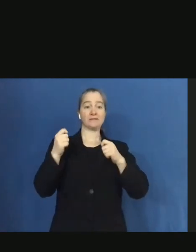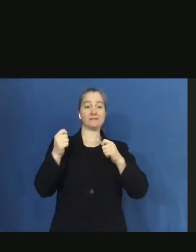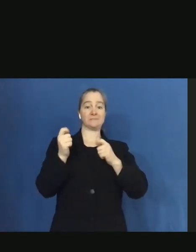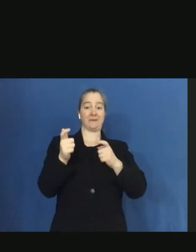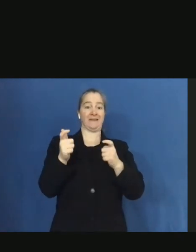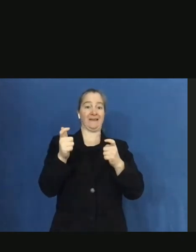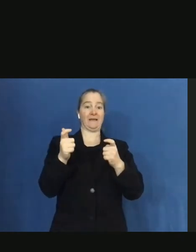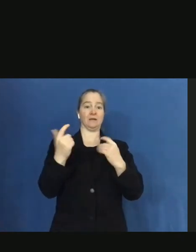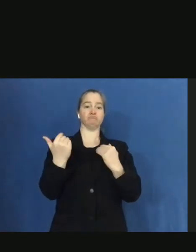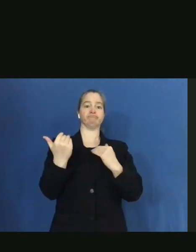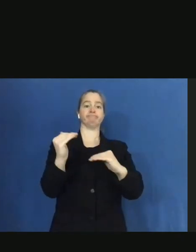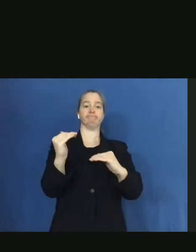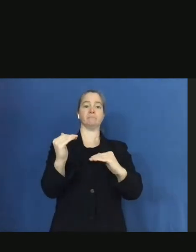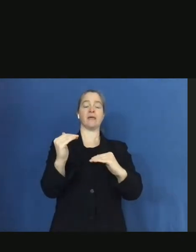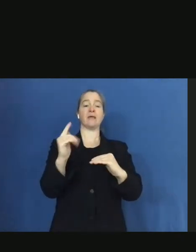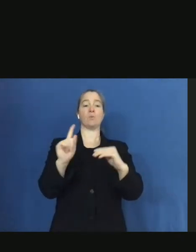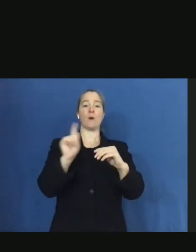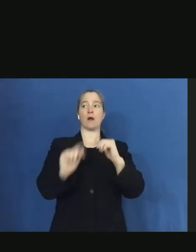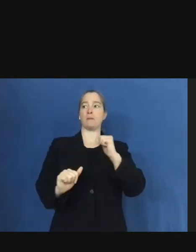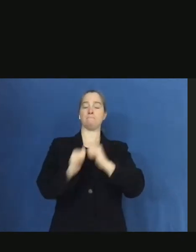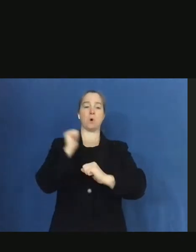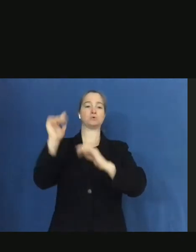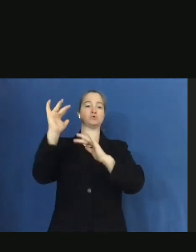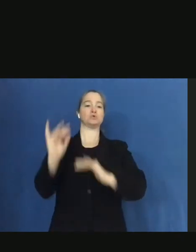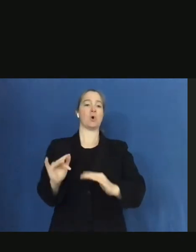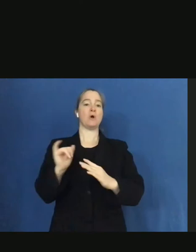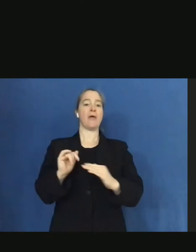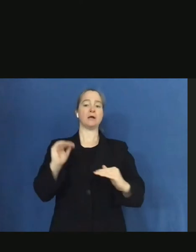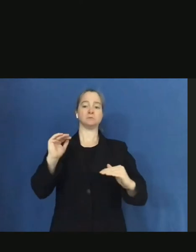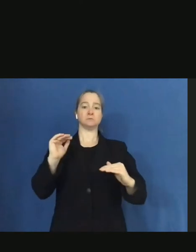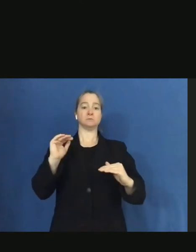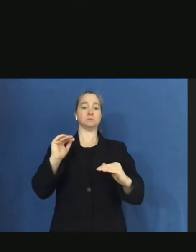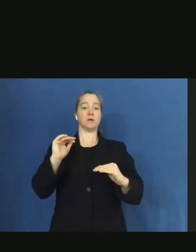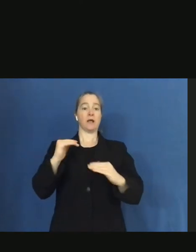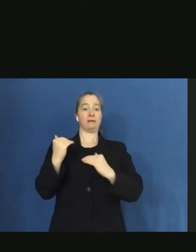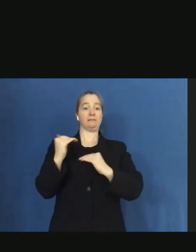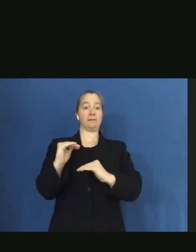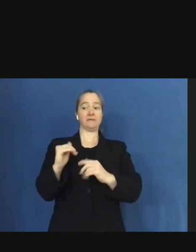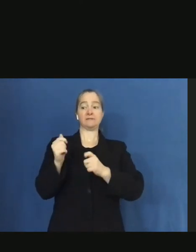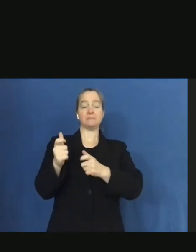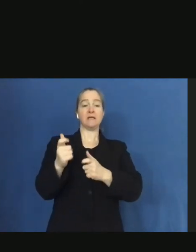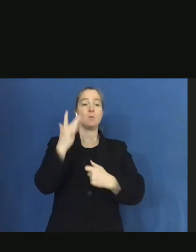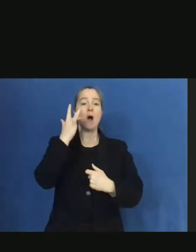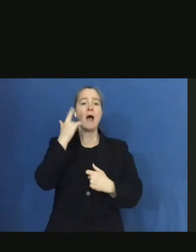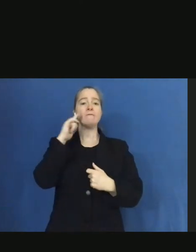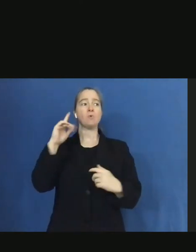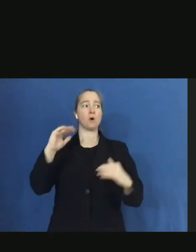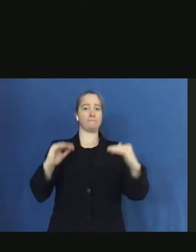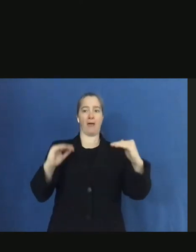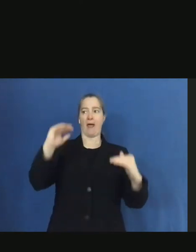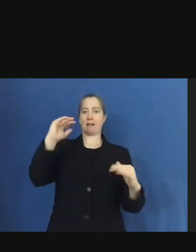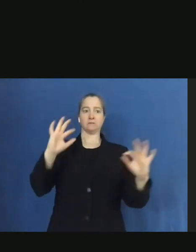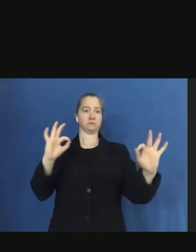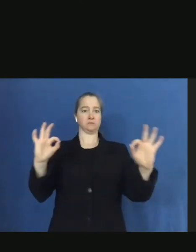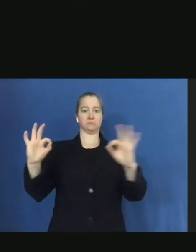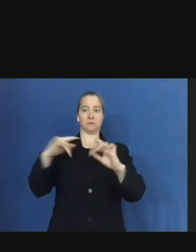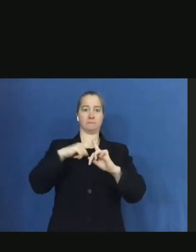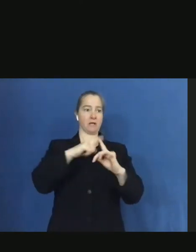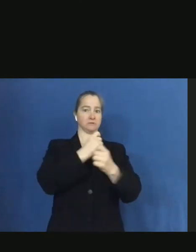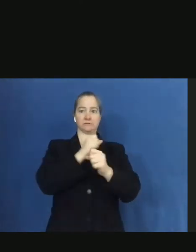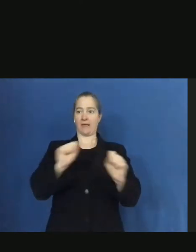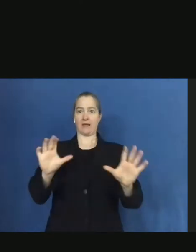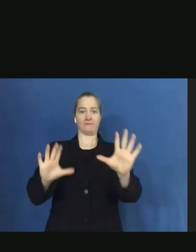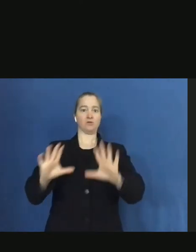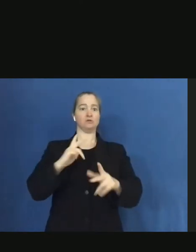areas of the state. These were done with a balance of precaution and flexibility to keep the goods moving. So we